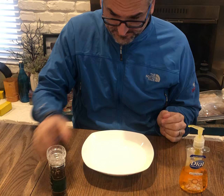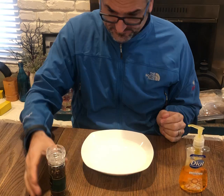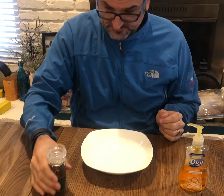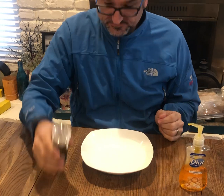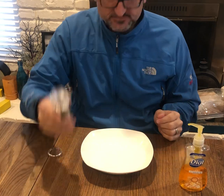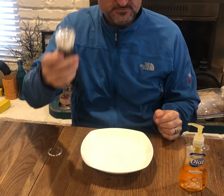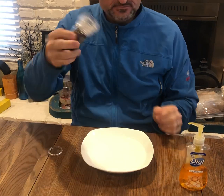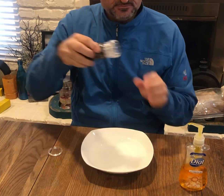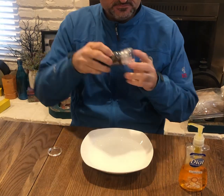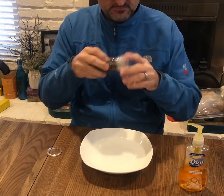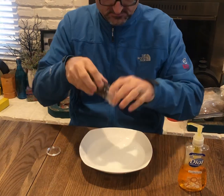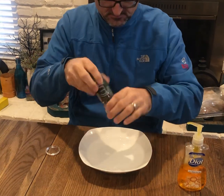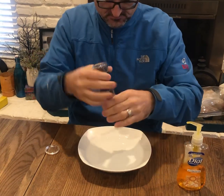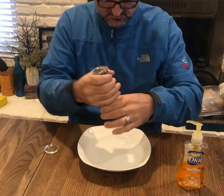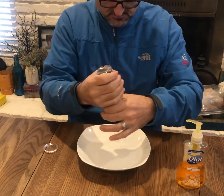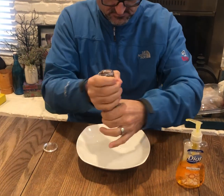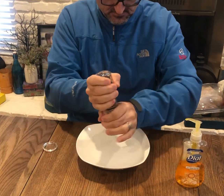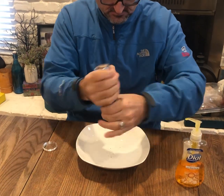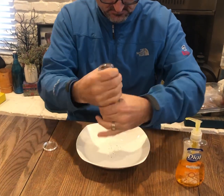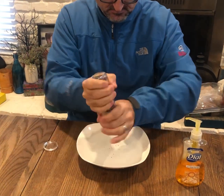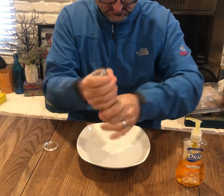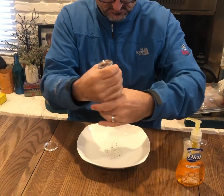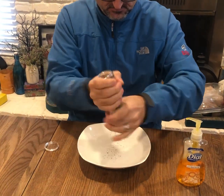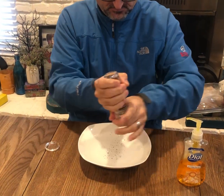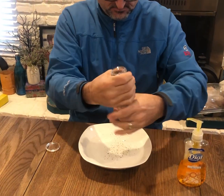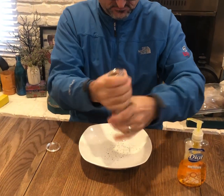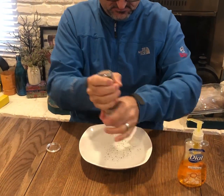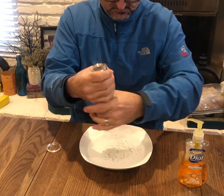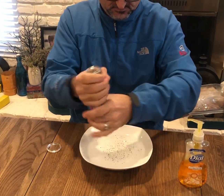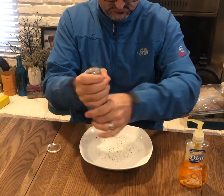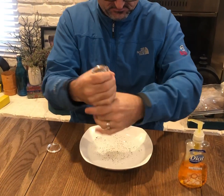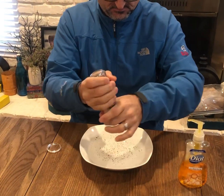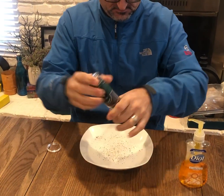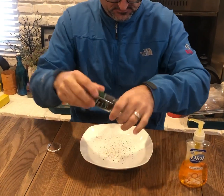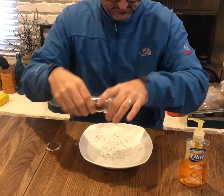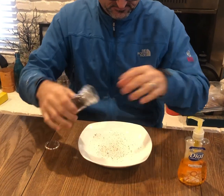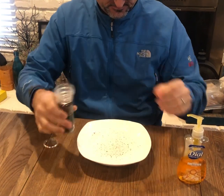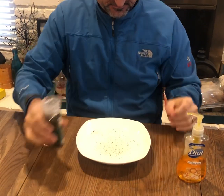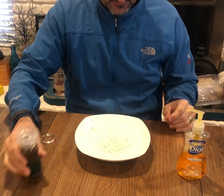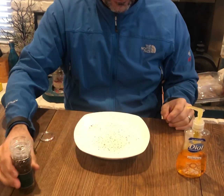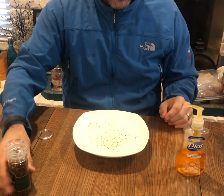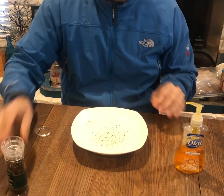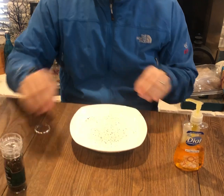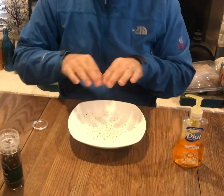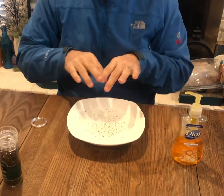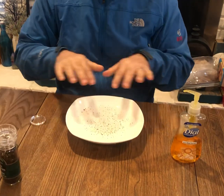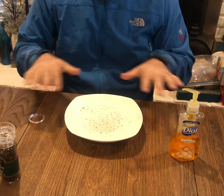Mmm It is what it is It is what it is